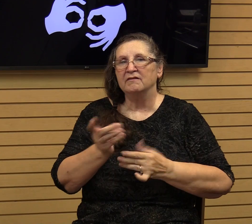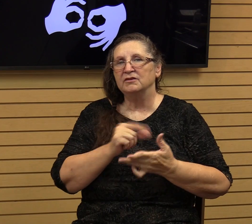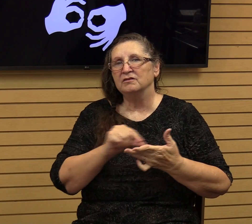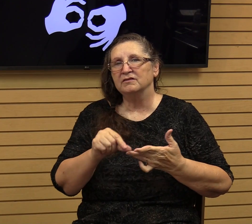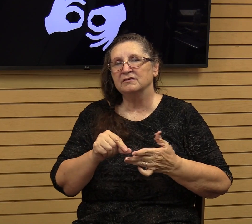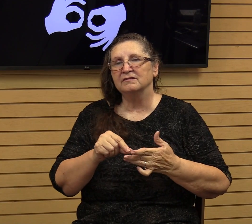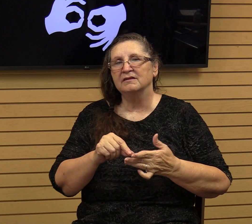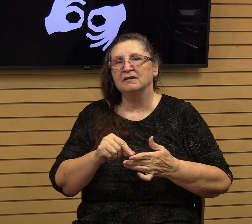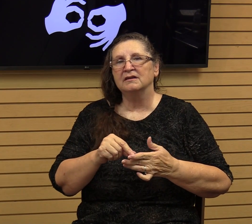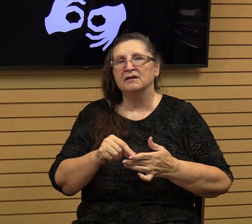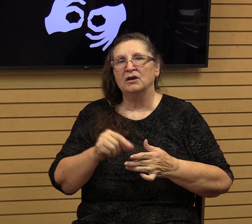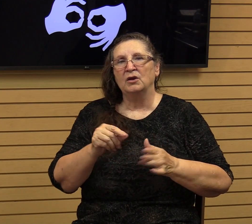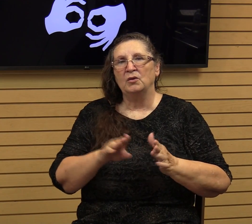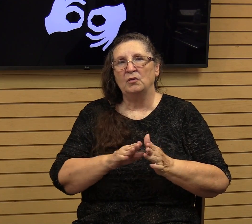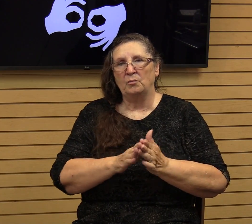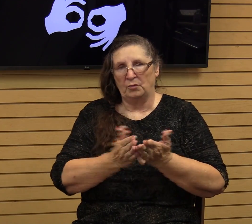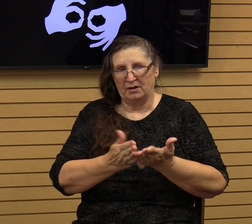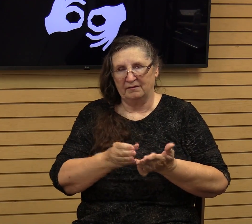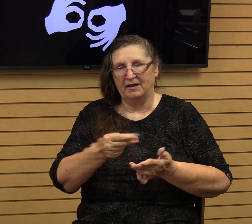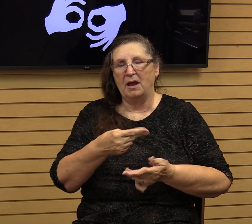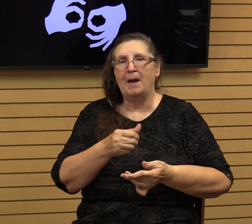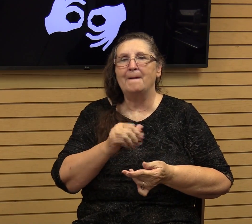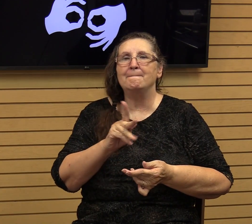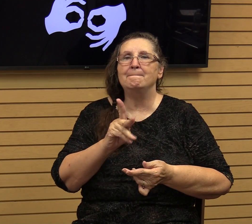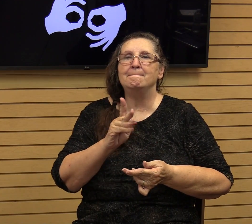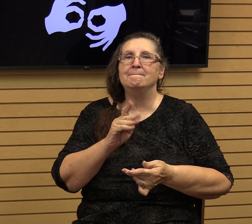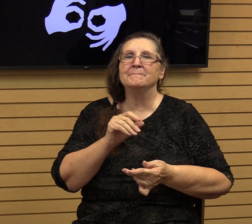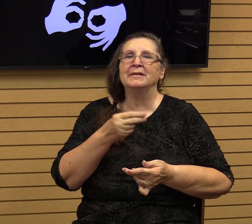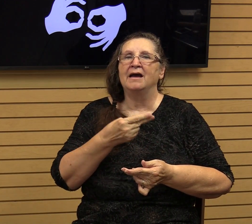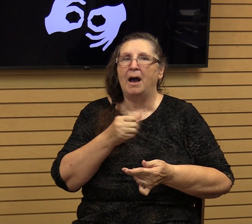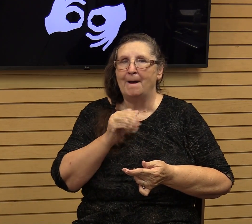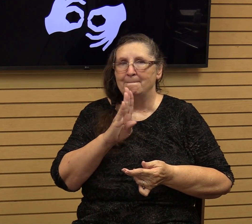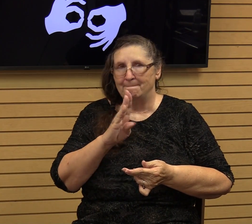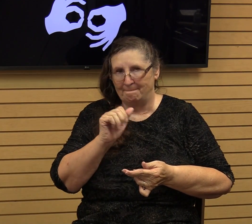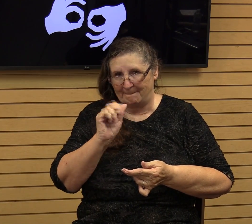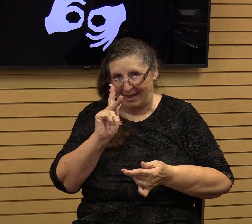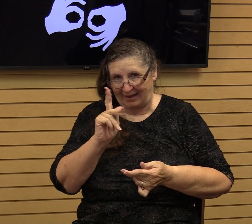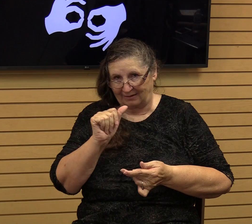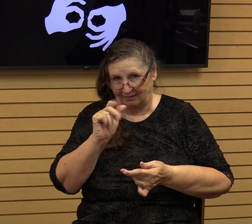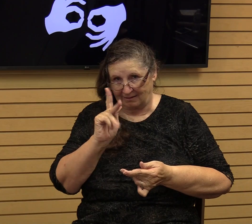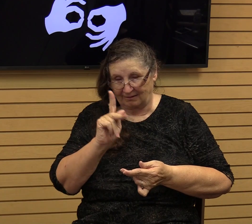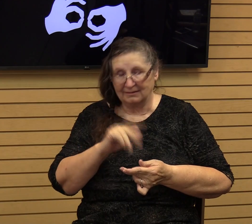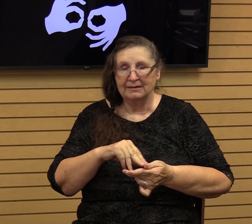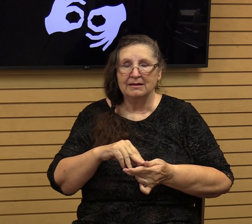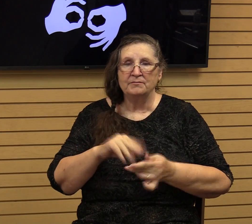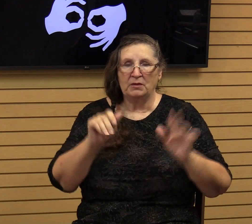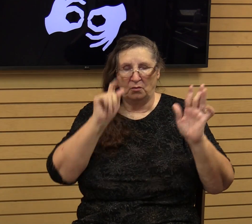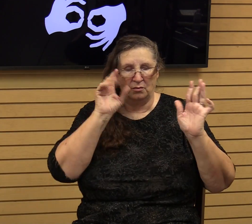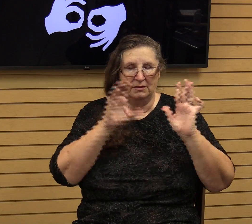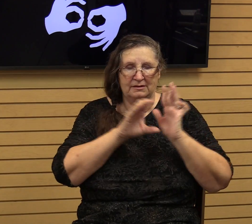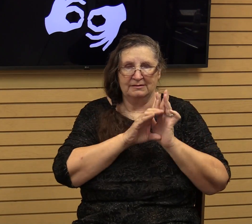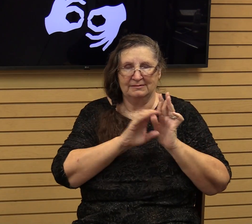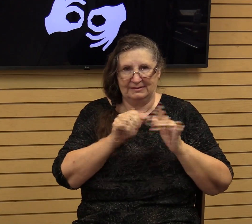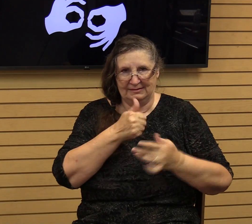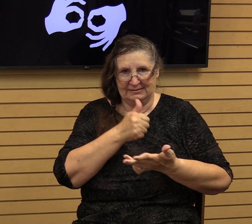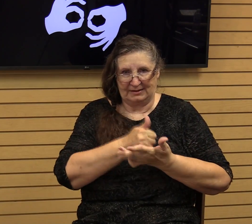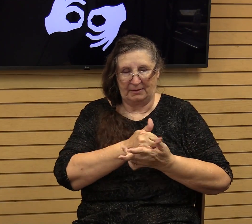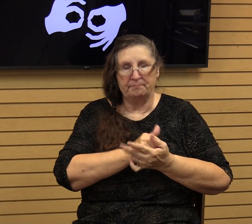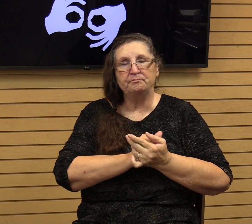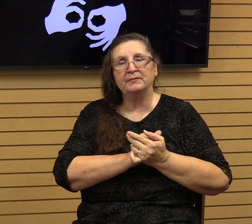the book of Habakkuk. Actually, let me go ahead and just set the scene real quick. The book of Habakkuk, the prophet, he